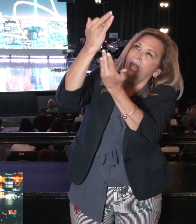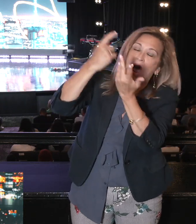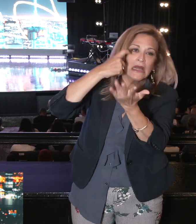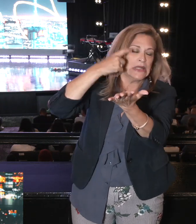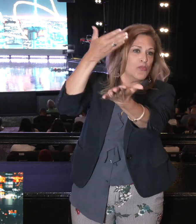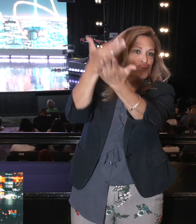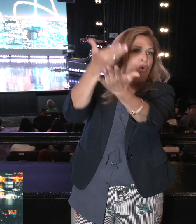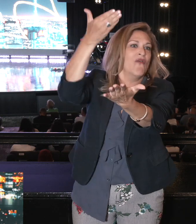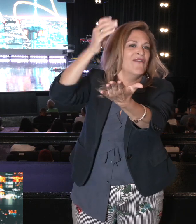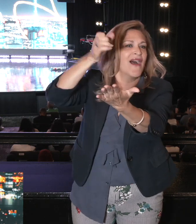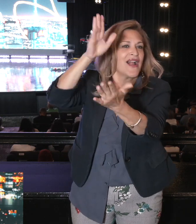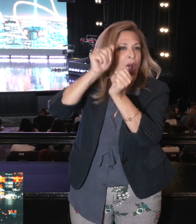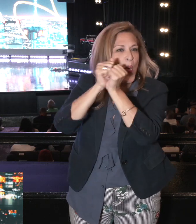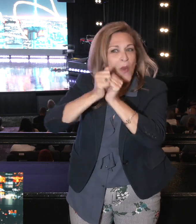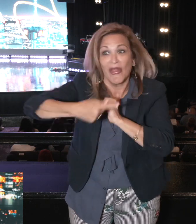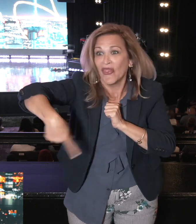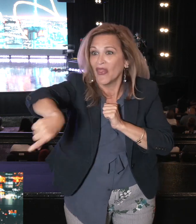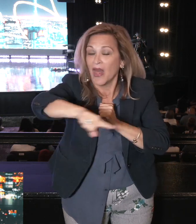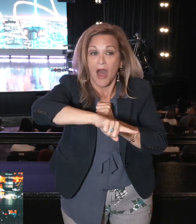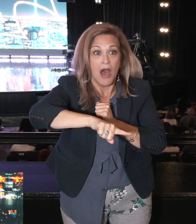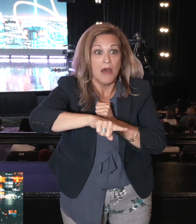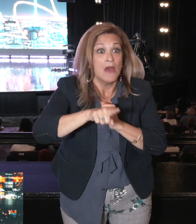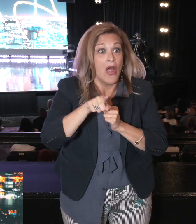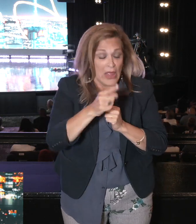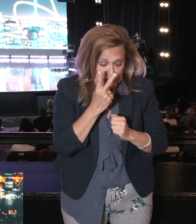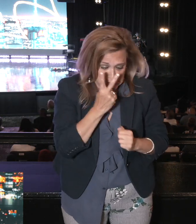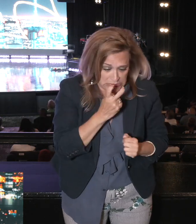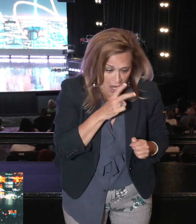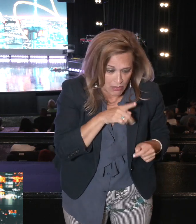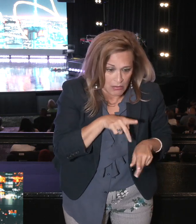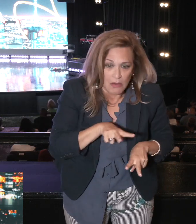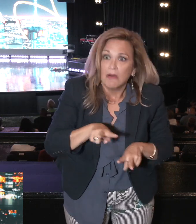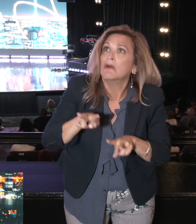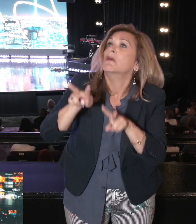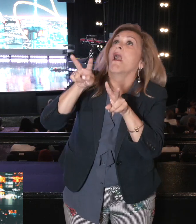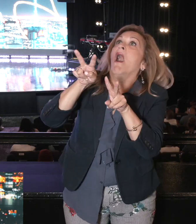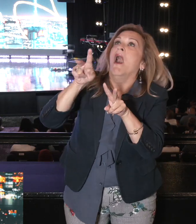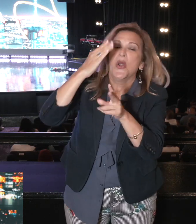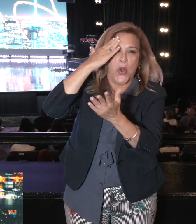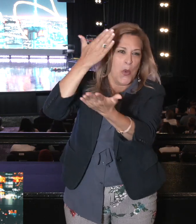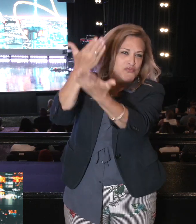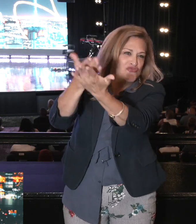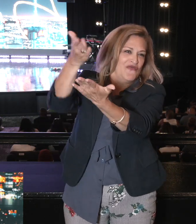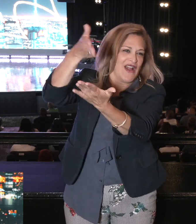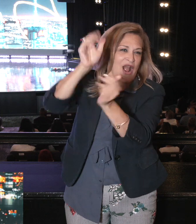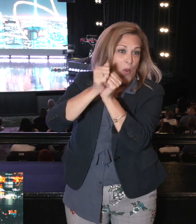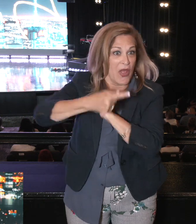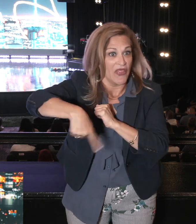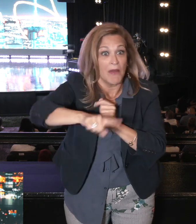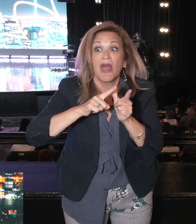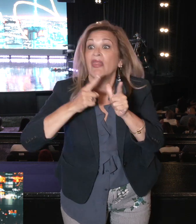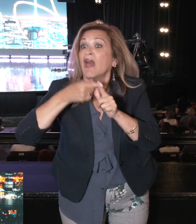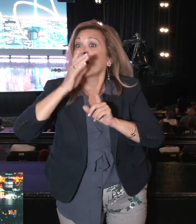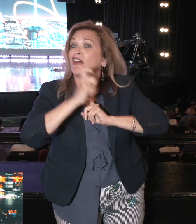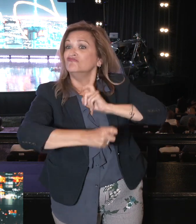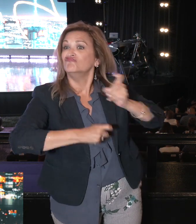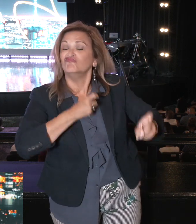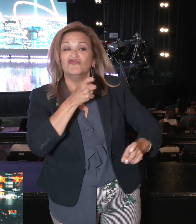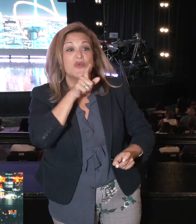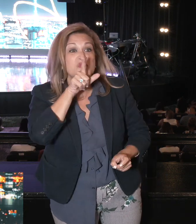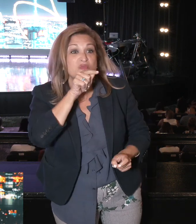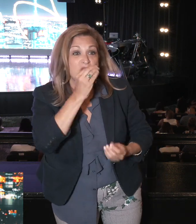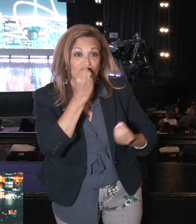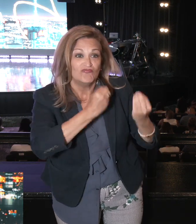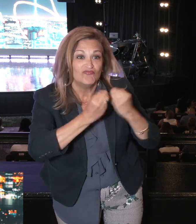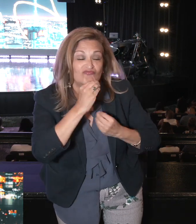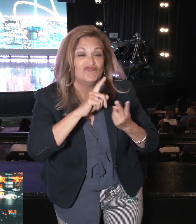I mean, it was there. If you doubt it, all you had to do was look up. And it was there. And then God fed them with manna and quail and provided water